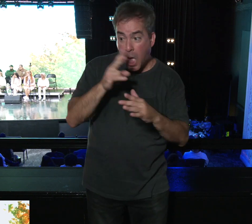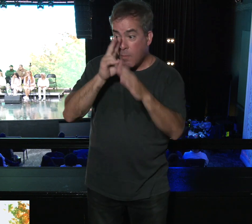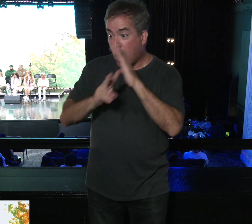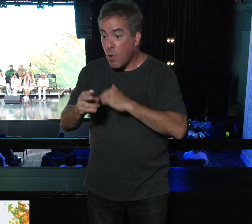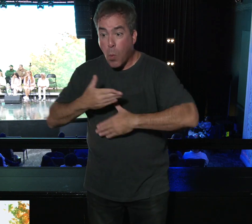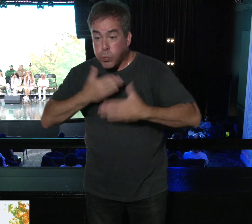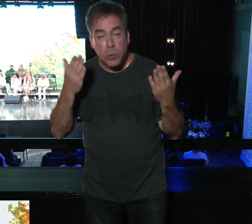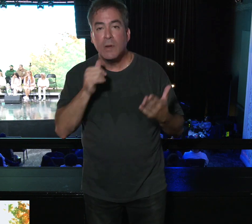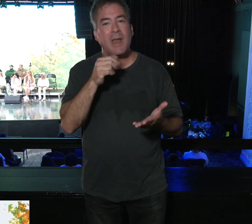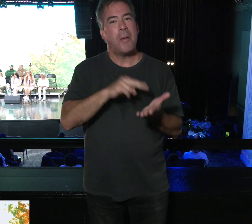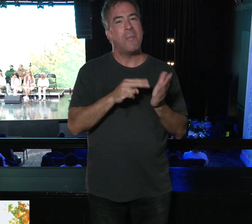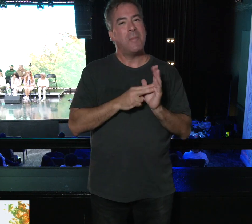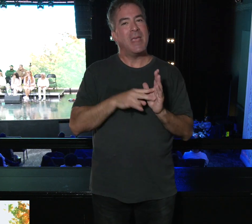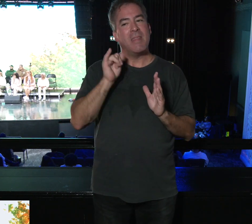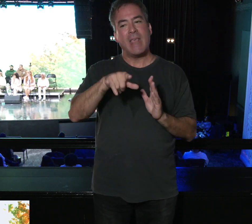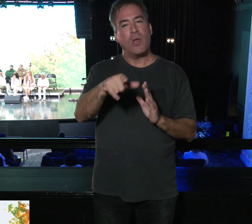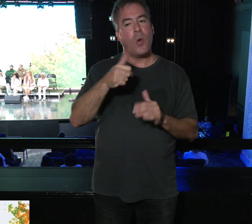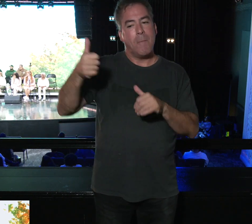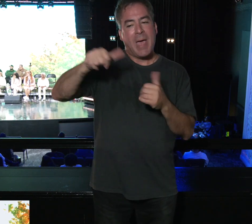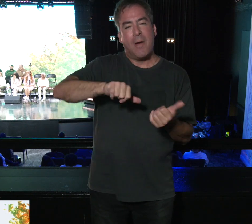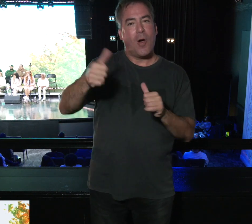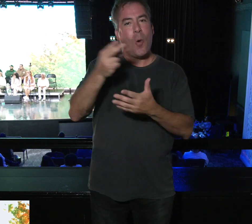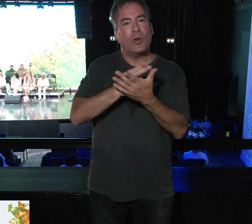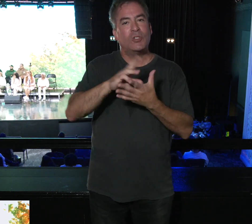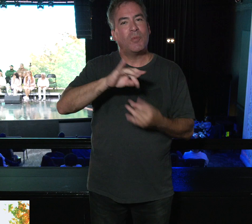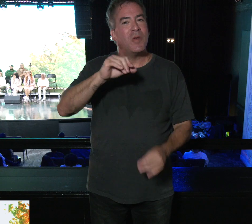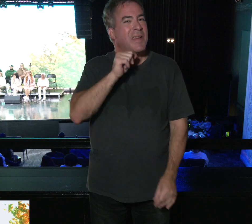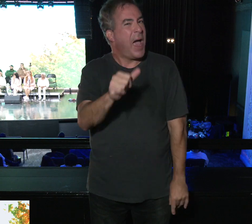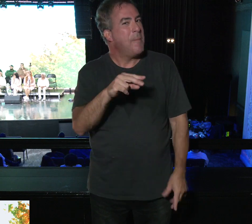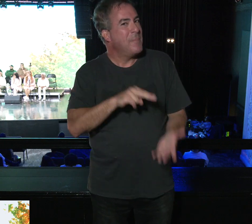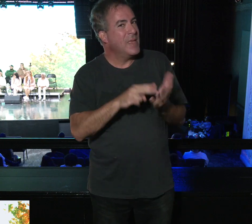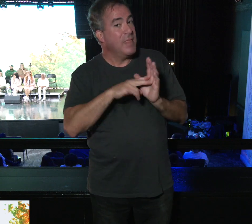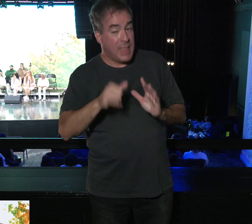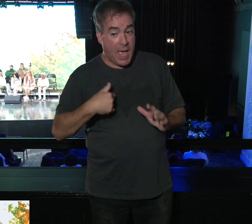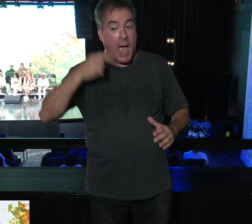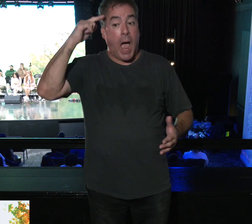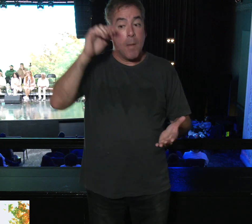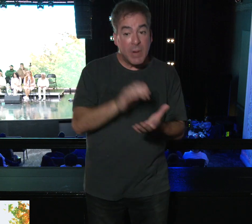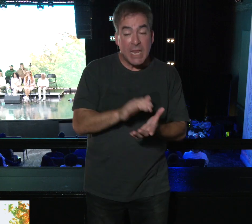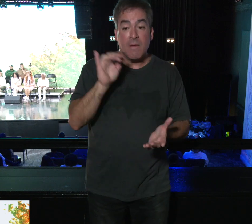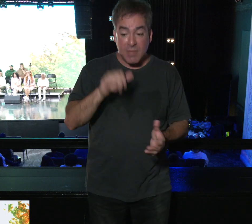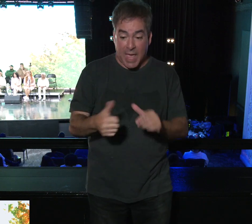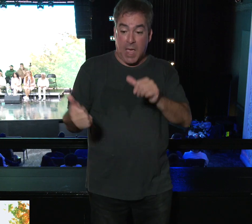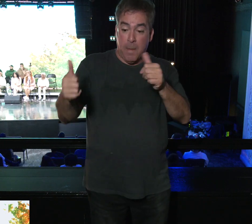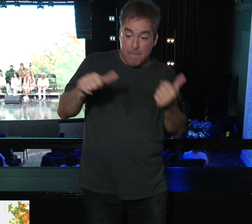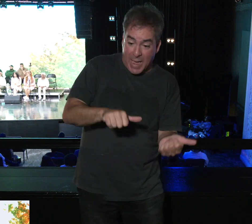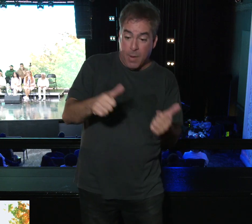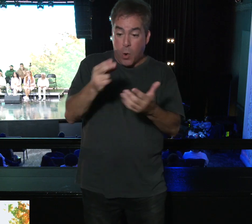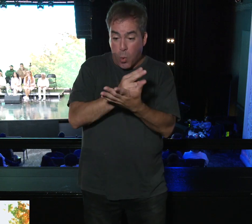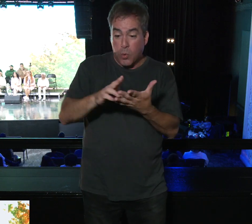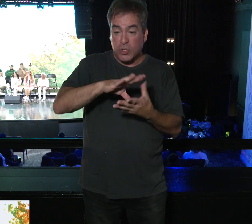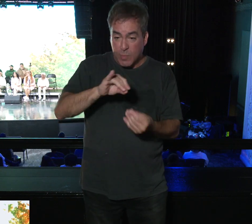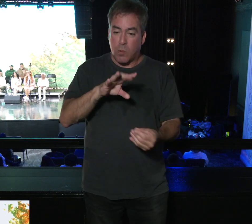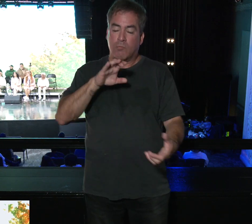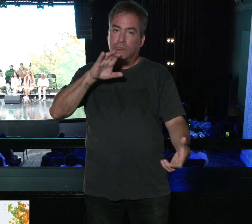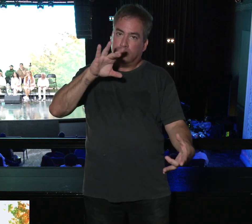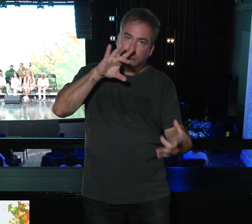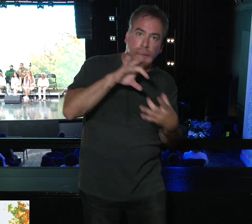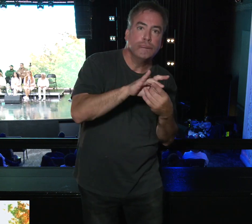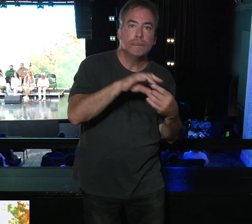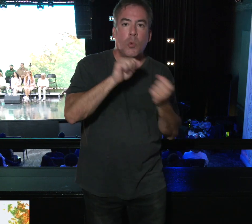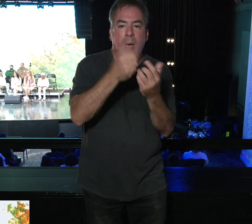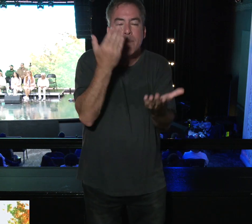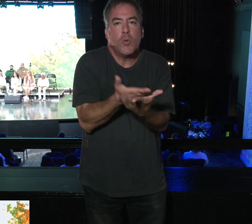that doesn't necessarily mean that you have not been baptized by the Holy Spirit. But I do believe that baptism of the Holy Spirit comes with some sort of evidence.